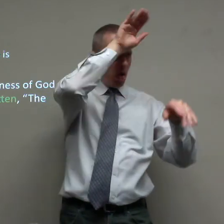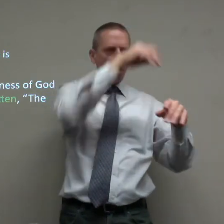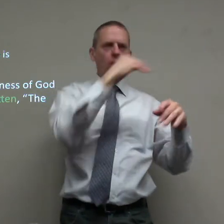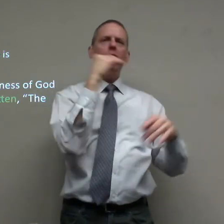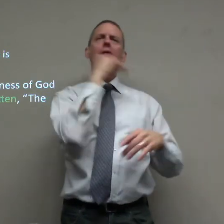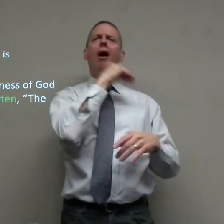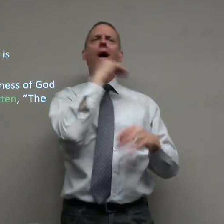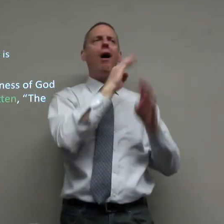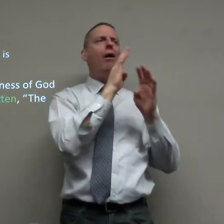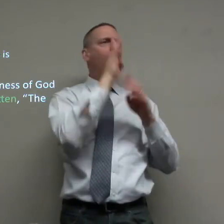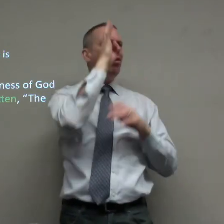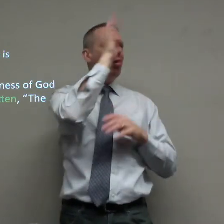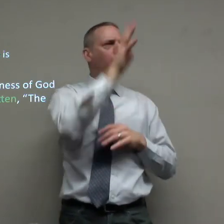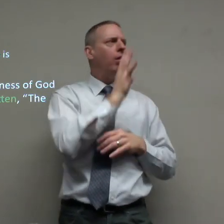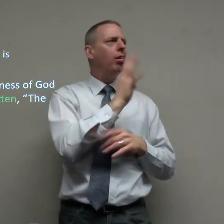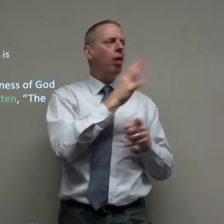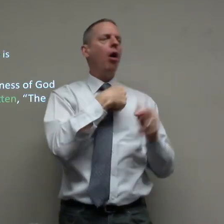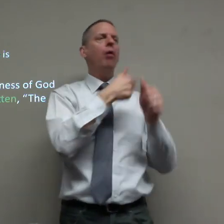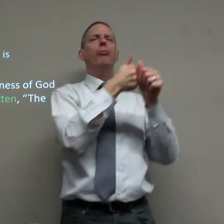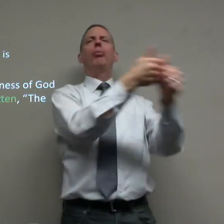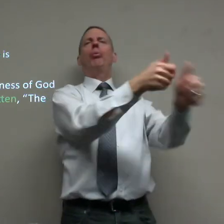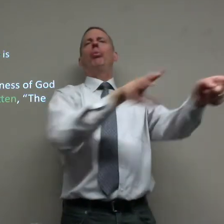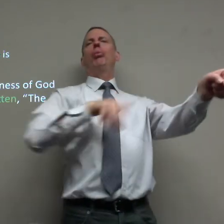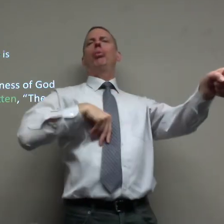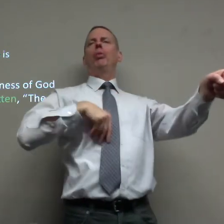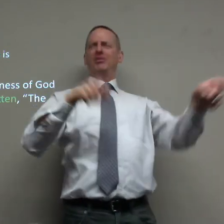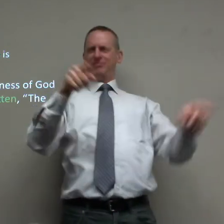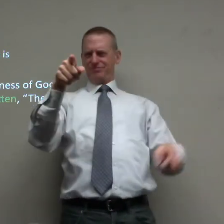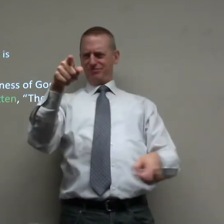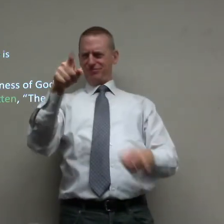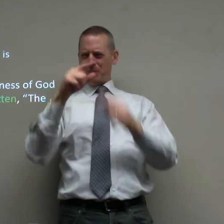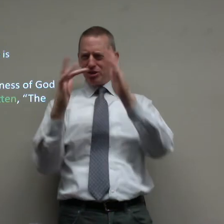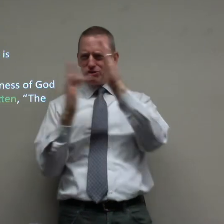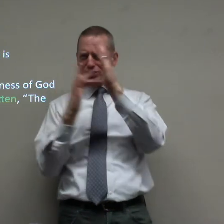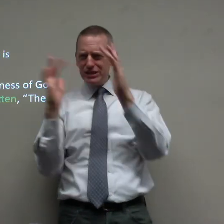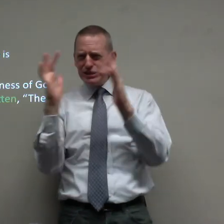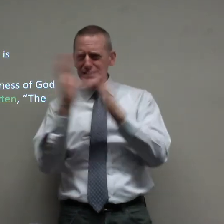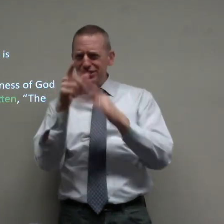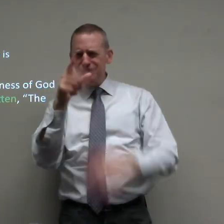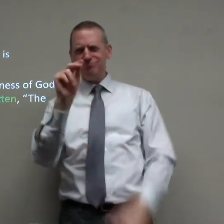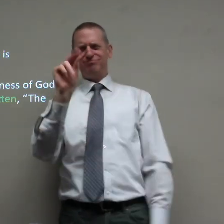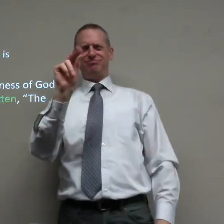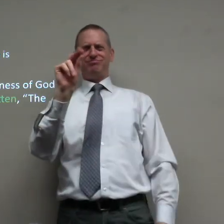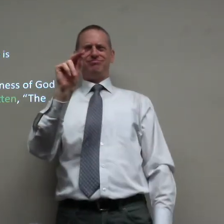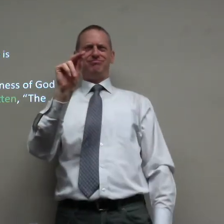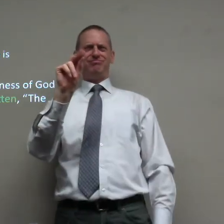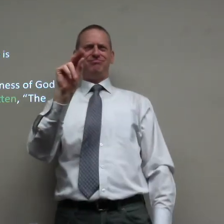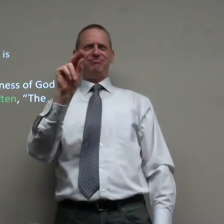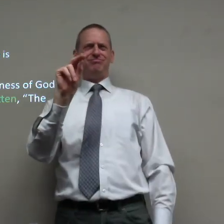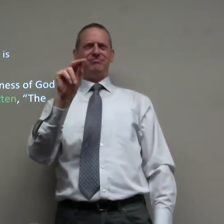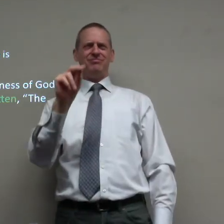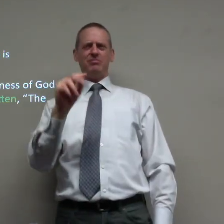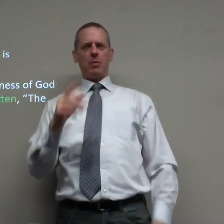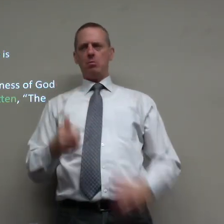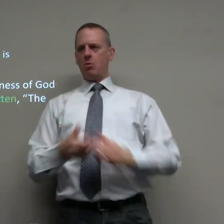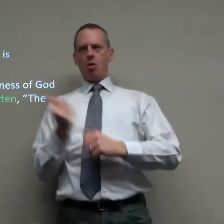they're listening to lies and they'll follow them and they'll follow Jesus